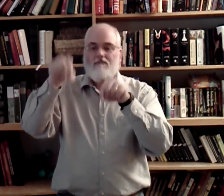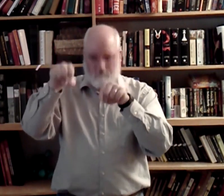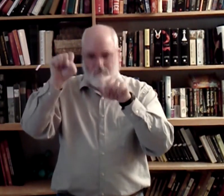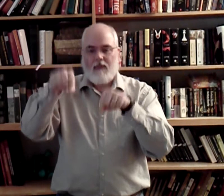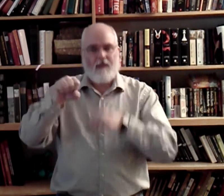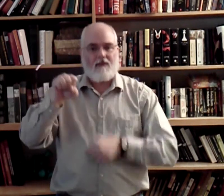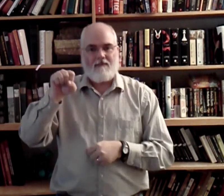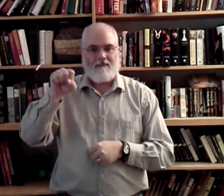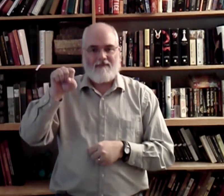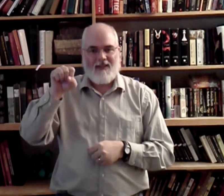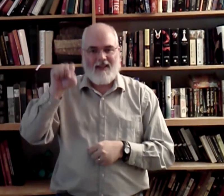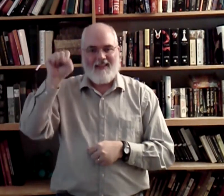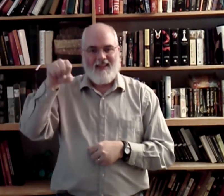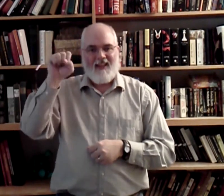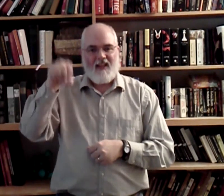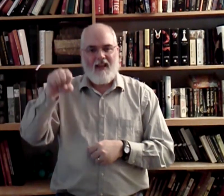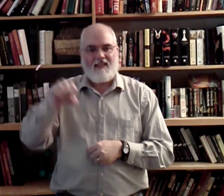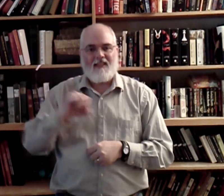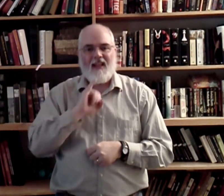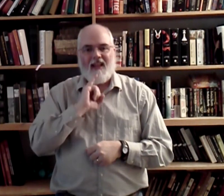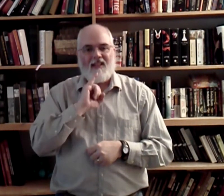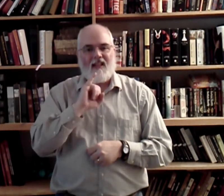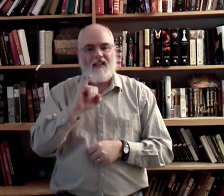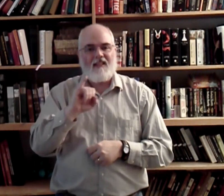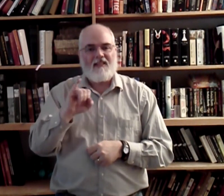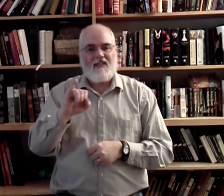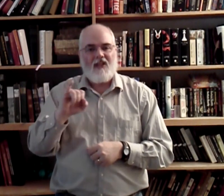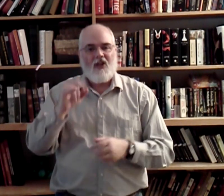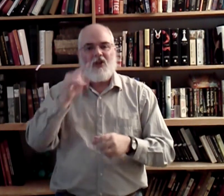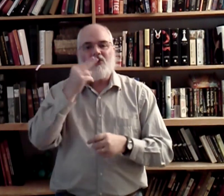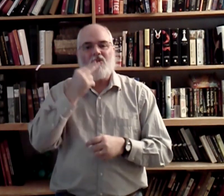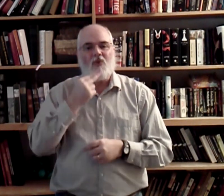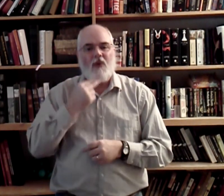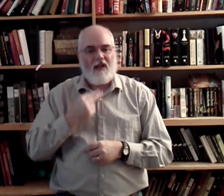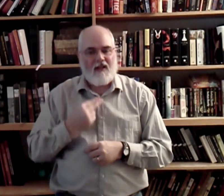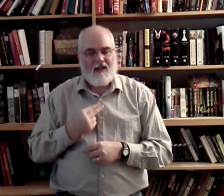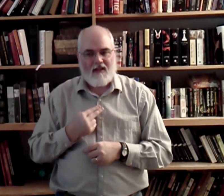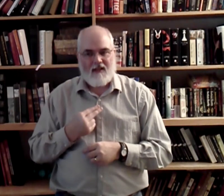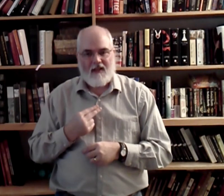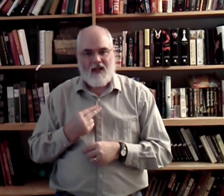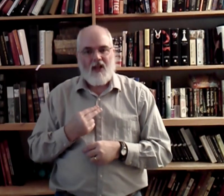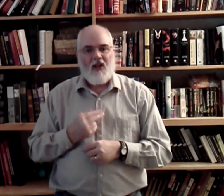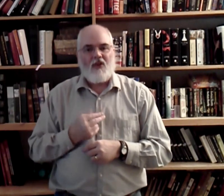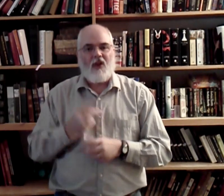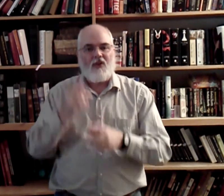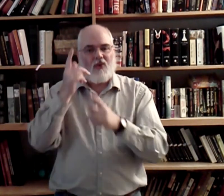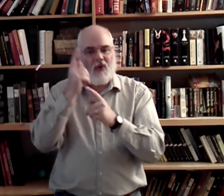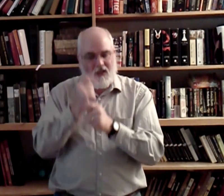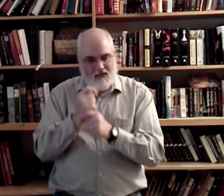Yes. Okay? Yes. Tis sweet to trust